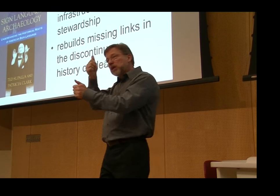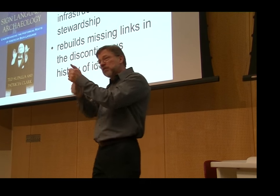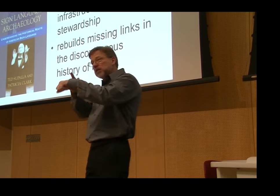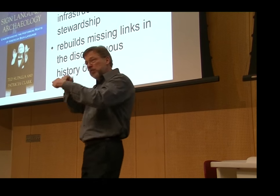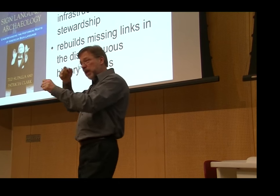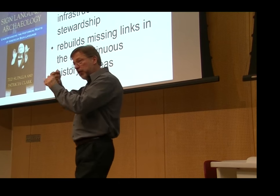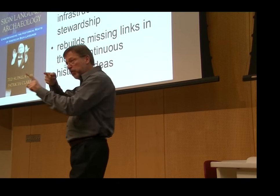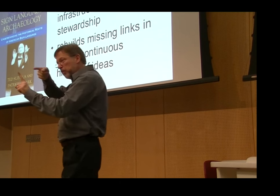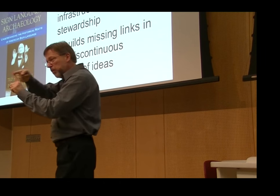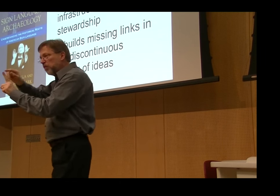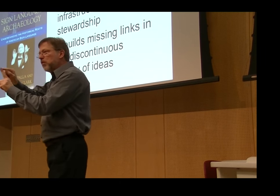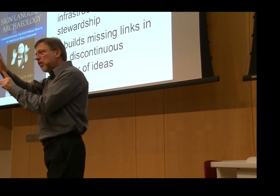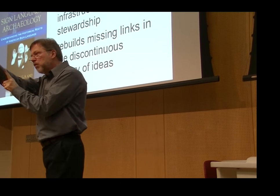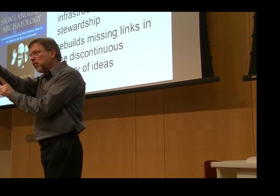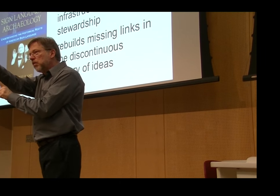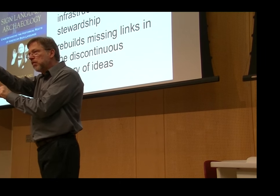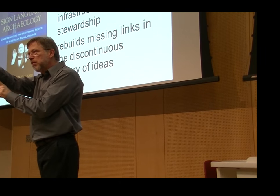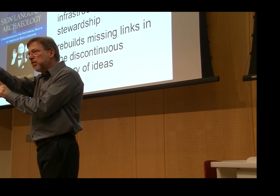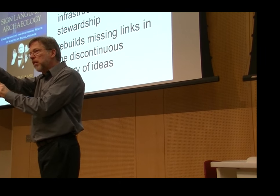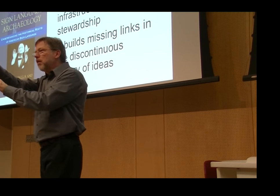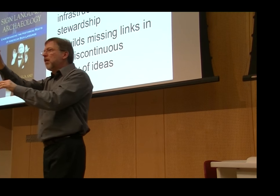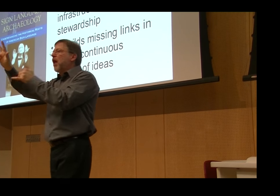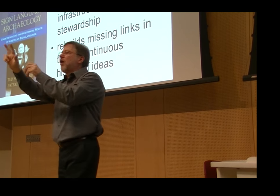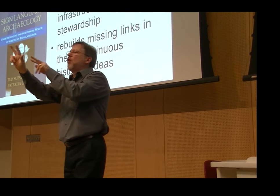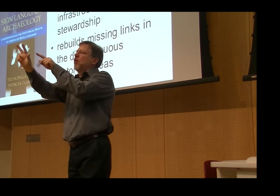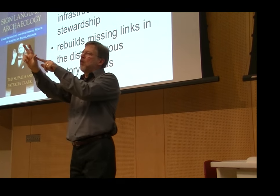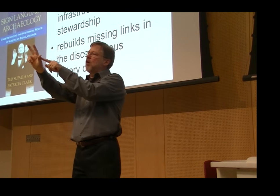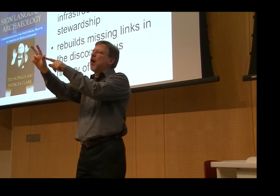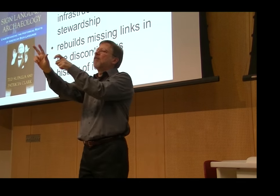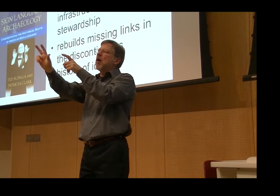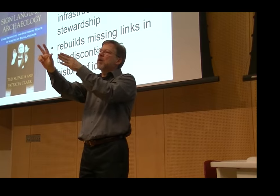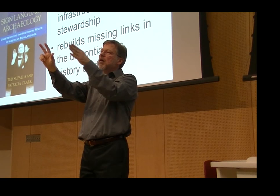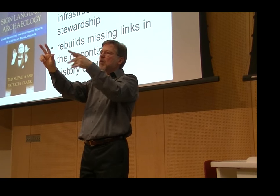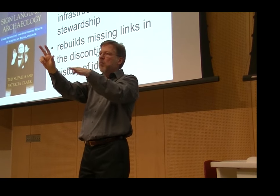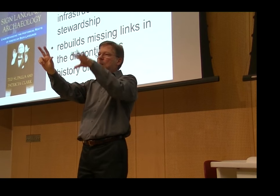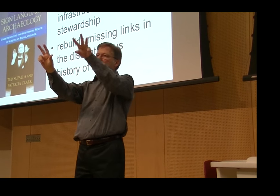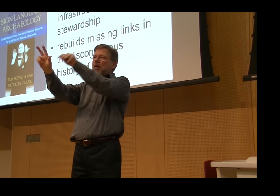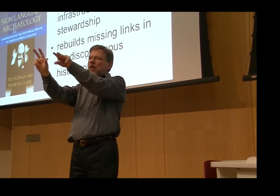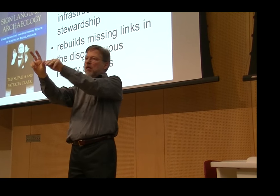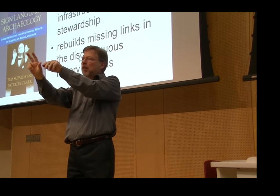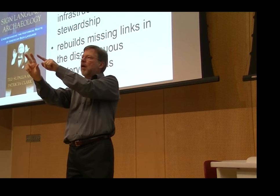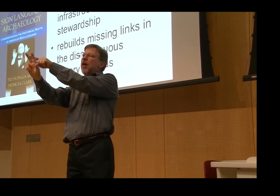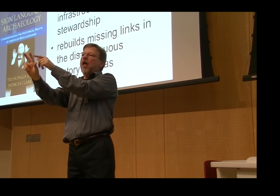If you look at cohort generations, it really is akin to what we see in the world today. You have